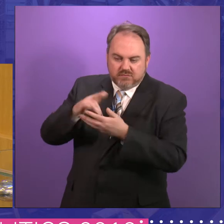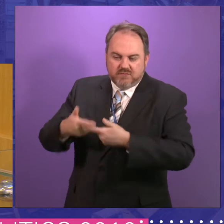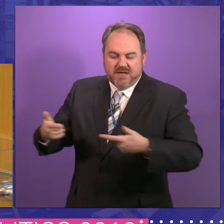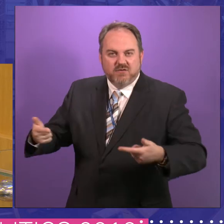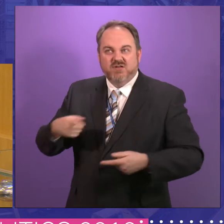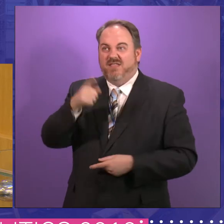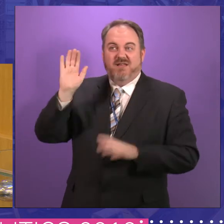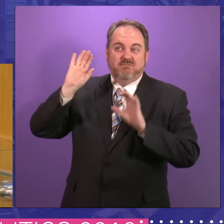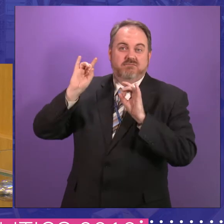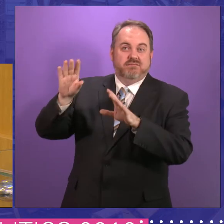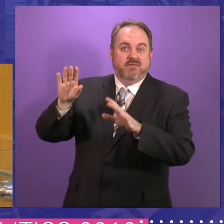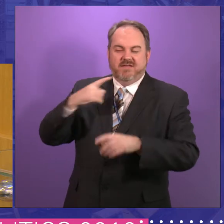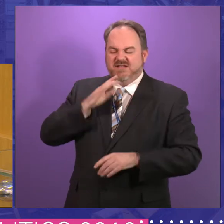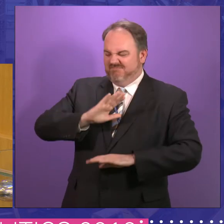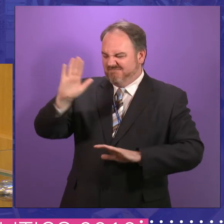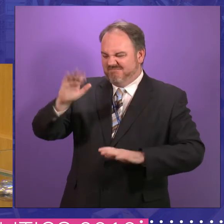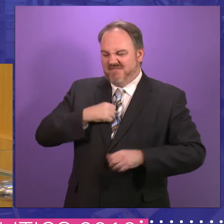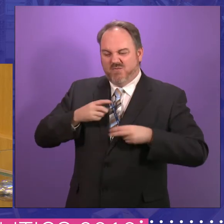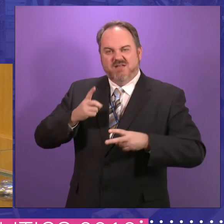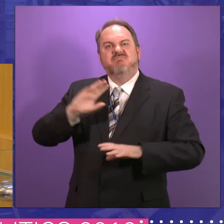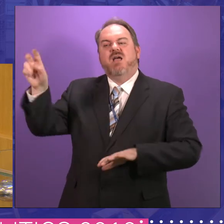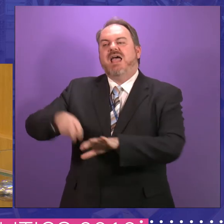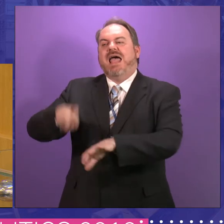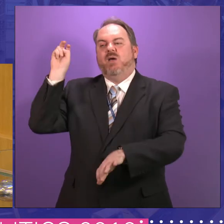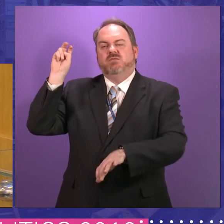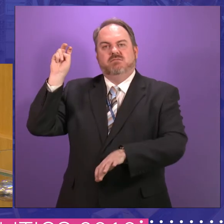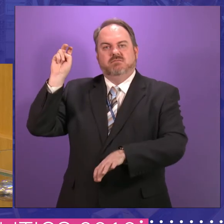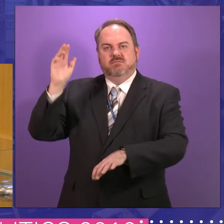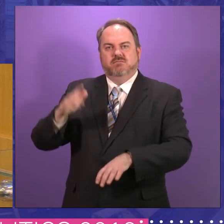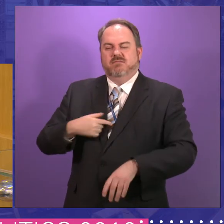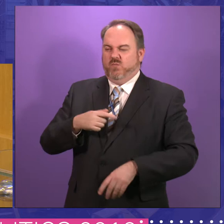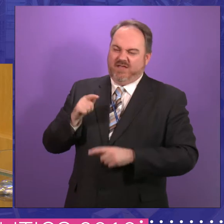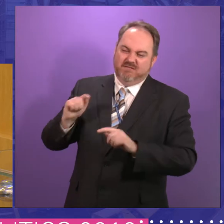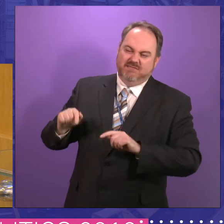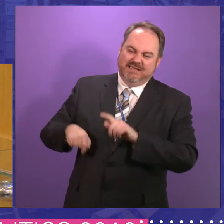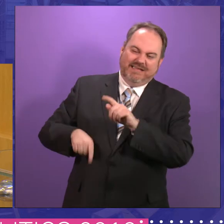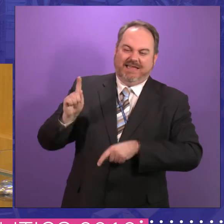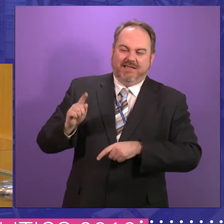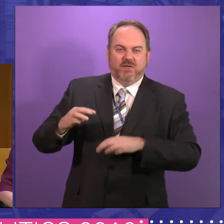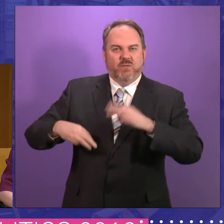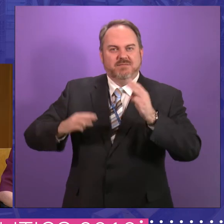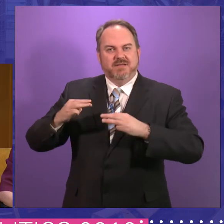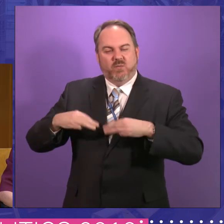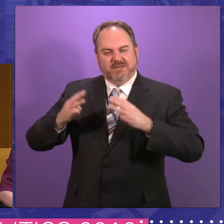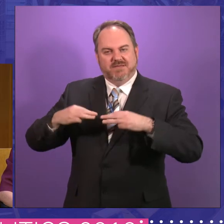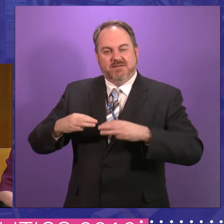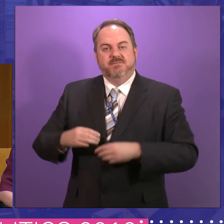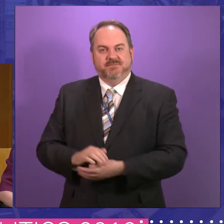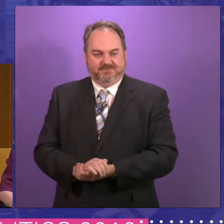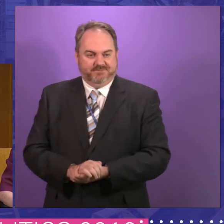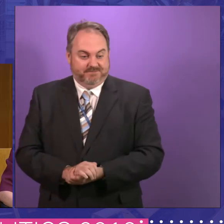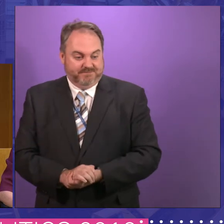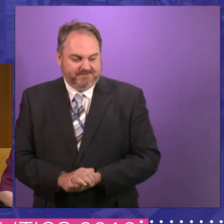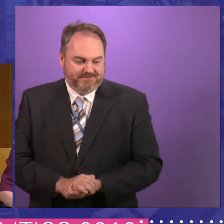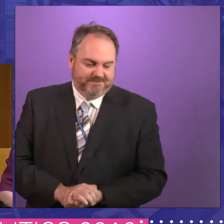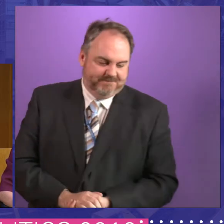reacted in the way they've done as the only way they have in their armory of taking a kick at Westminster. George, I can see you want to get in.